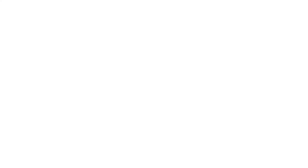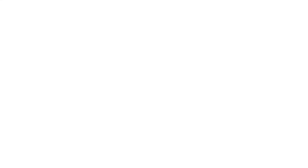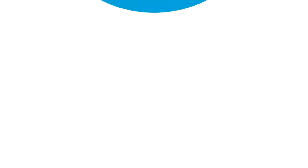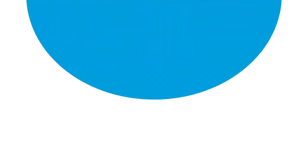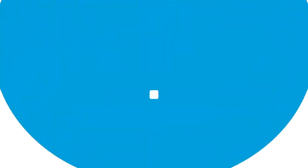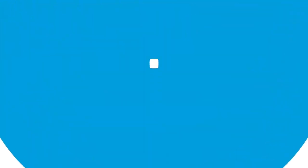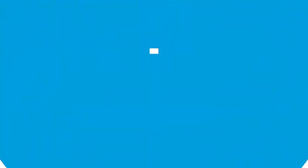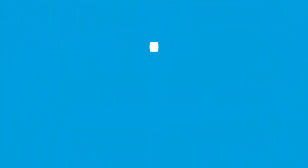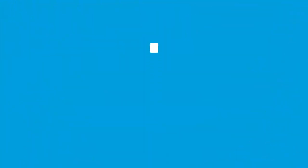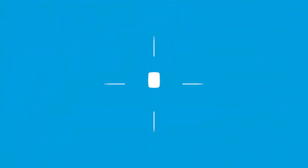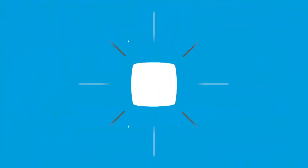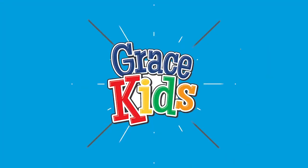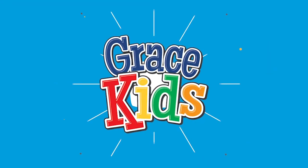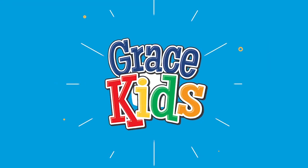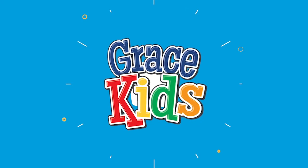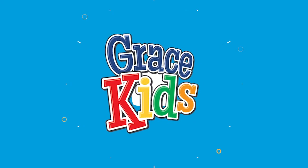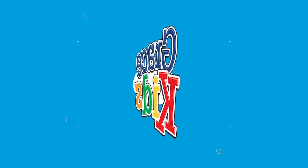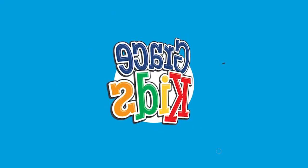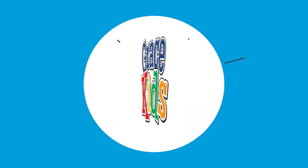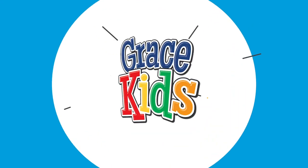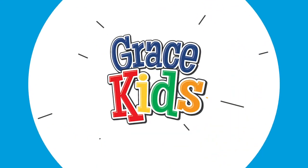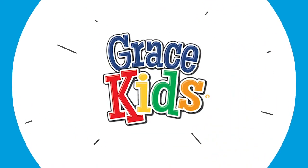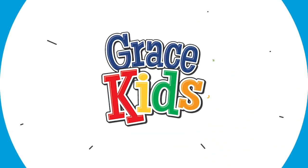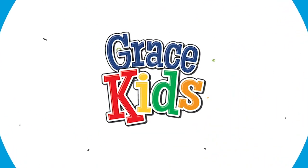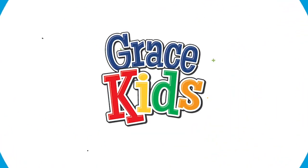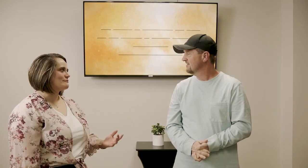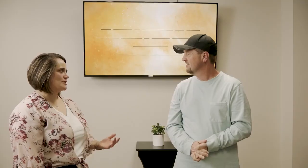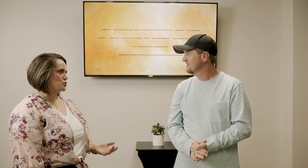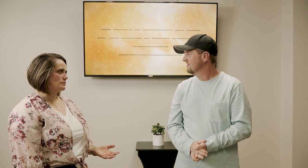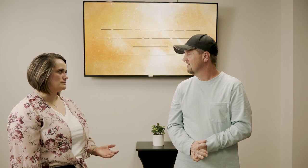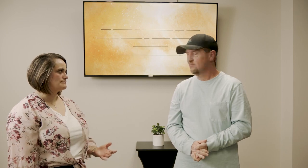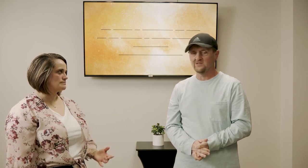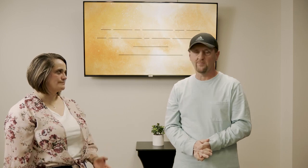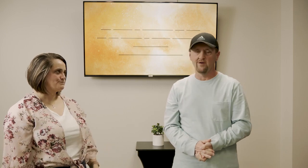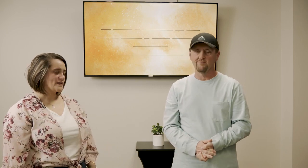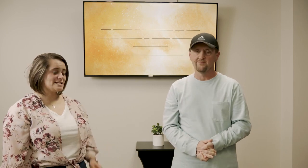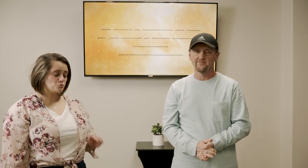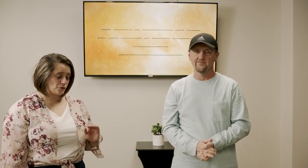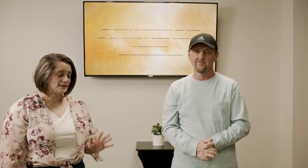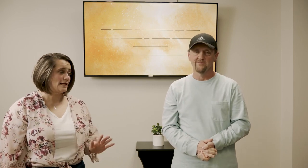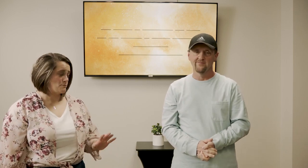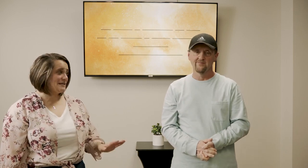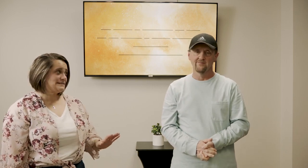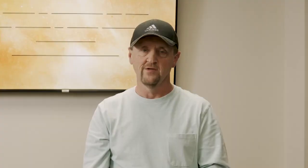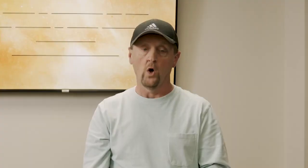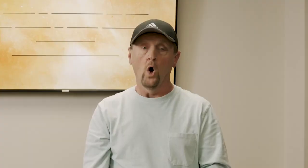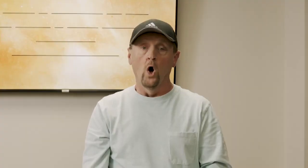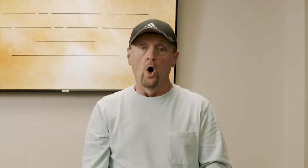work on this pastor scott we have an issue what's the problem it's really big deal oh